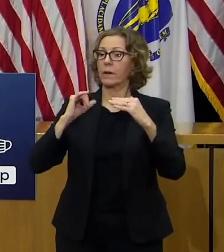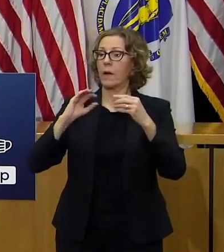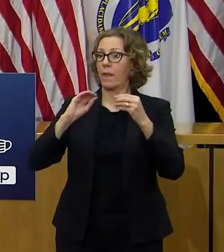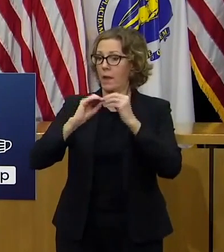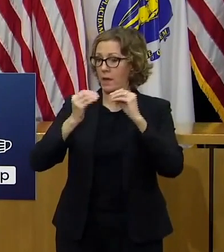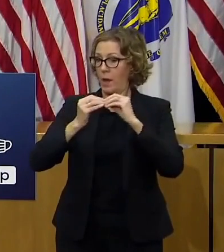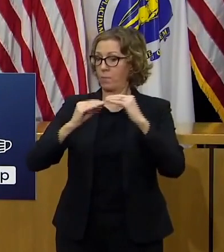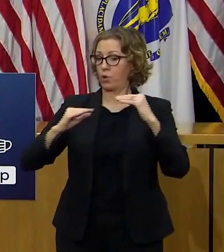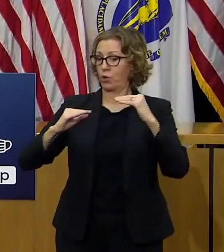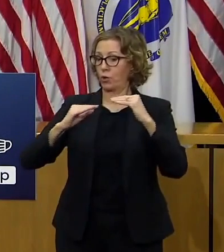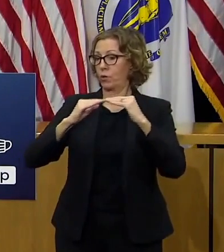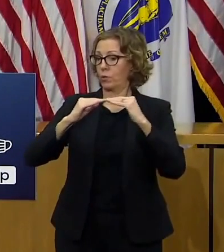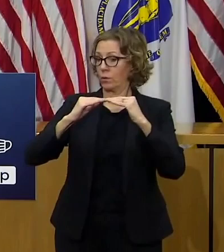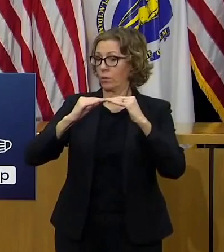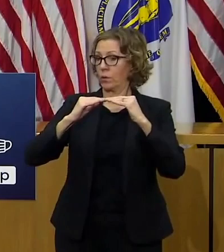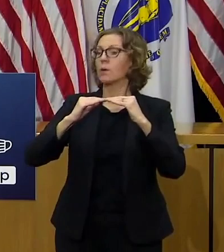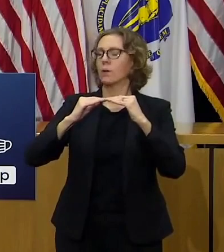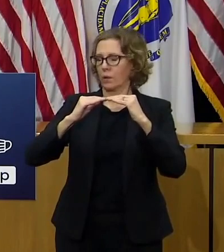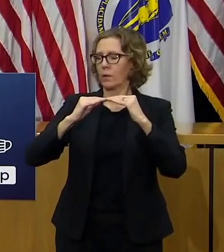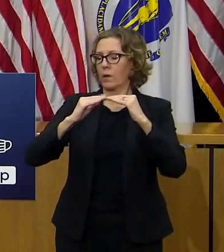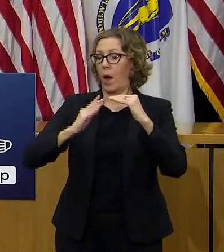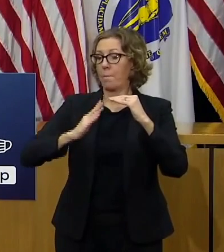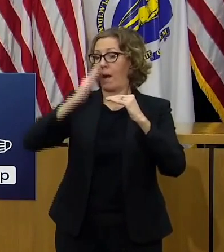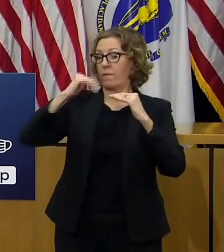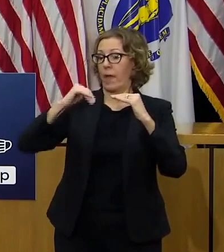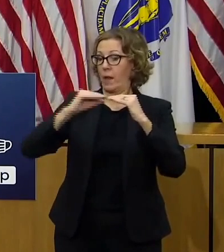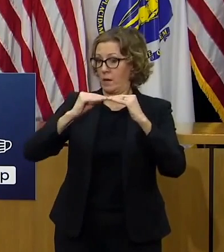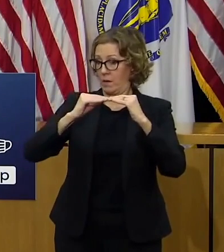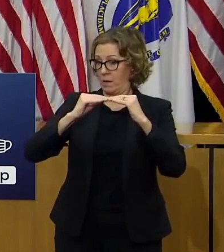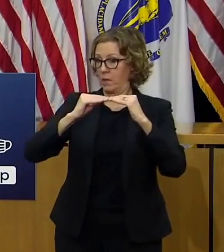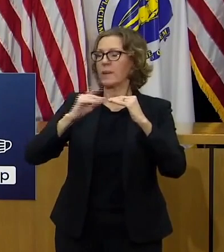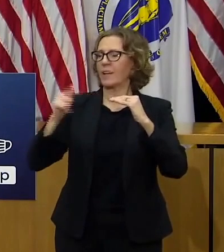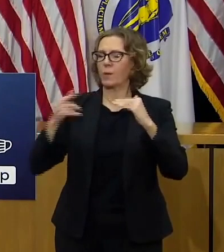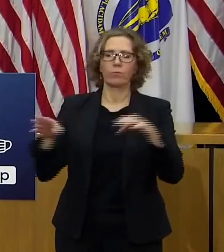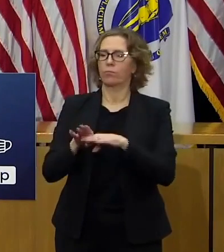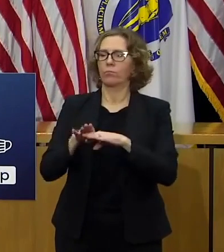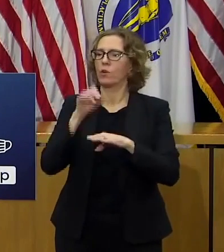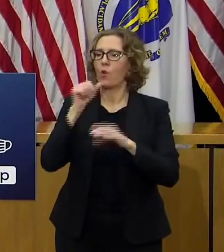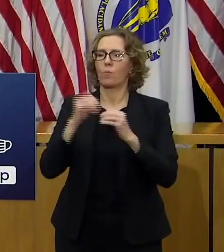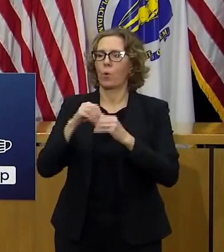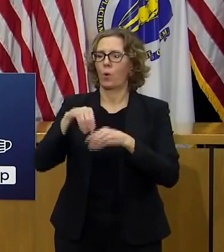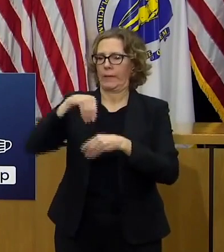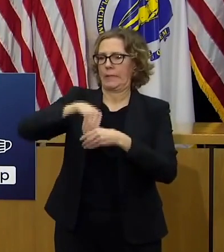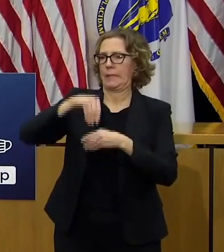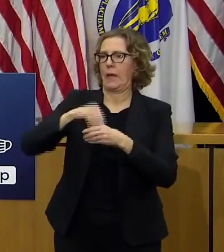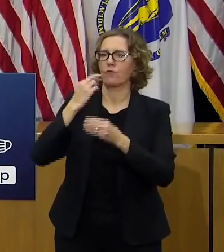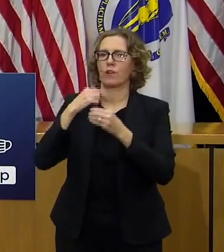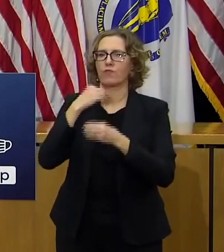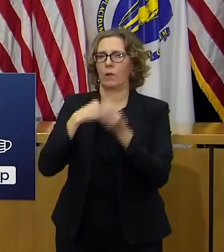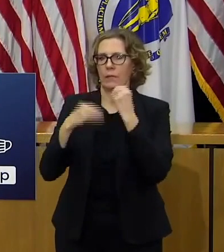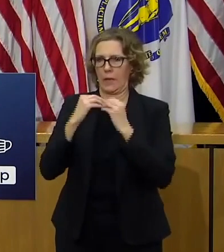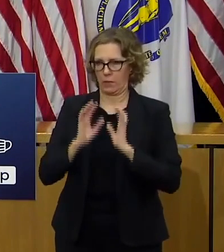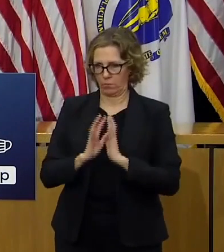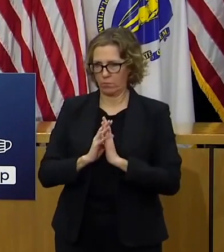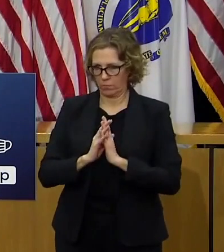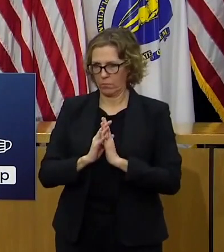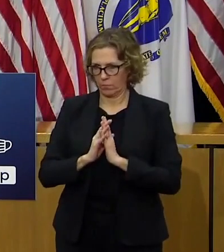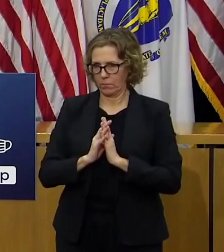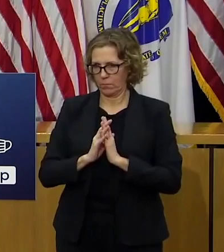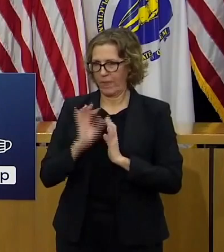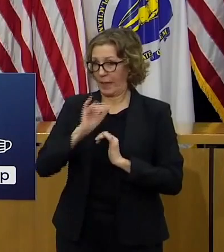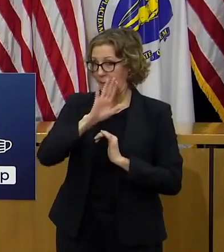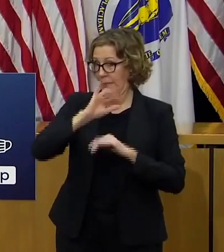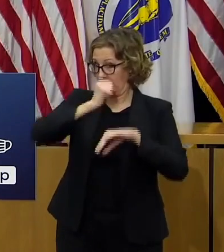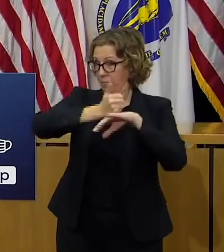curtail indoor dining i know a lot of people i've talked to have trouble understanding that if thanksgiving was such a risk